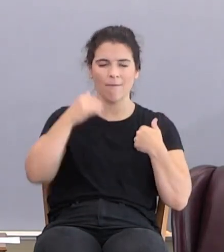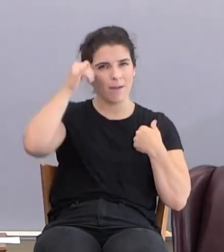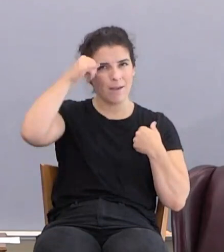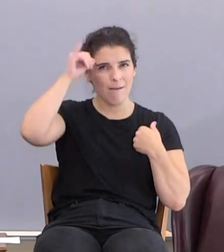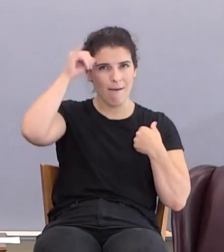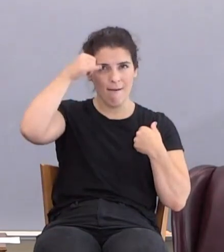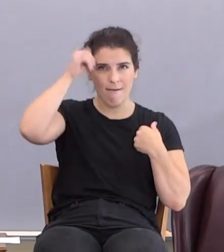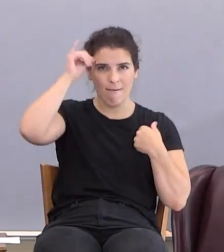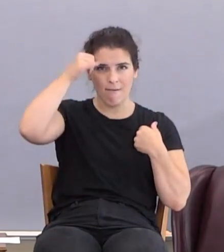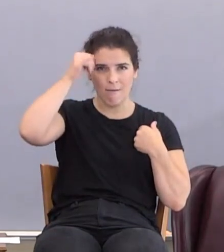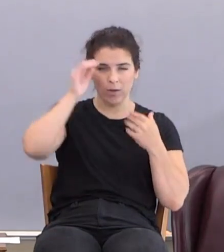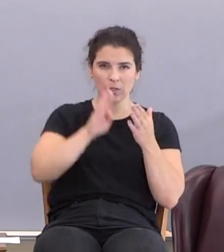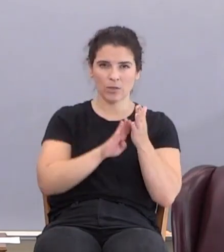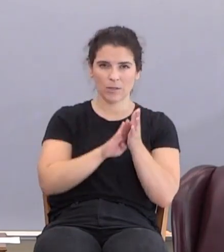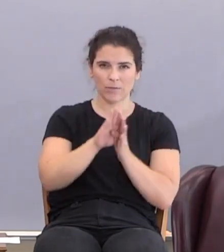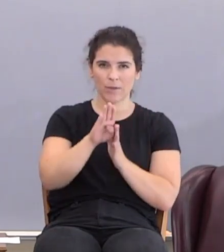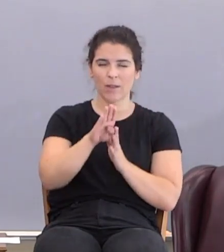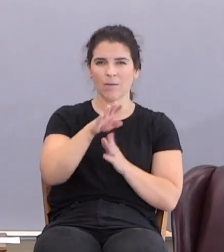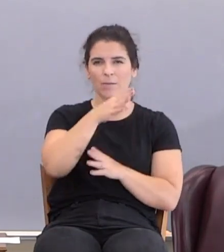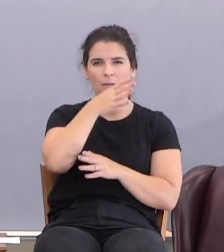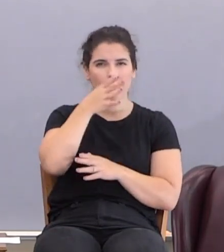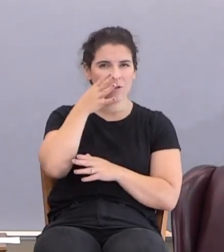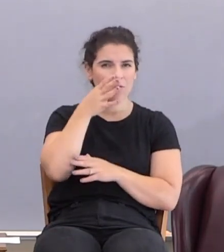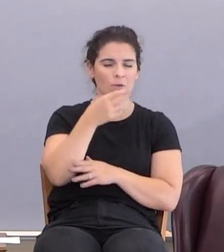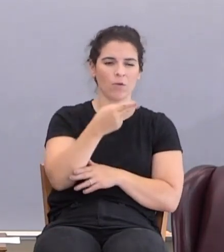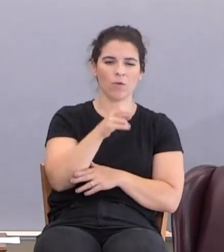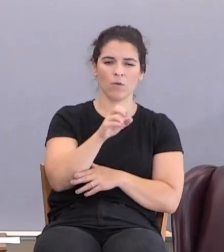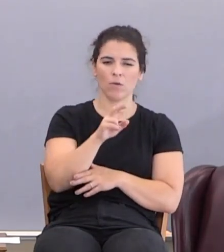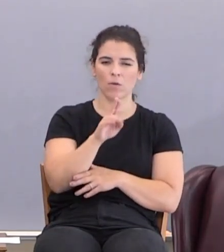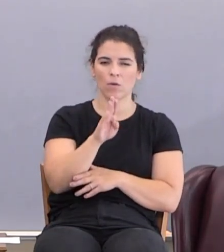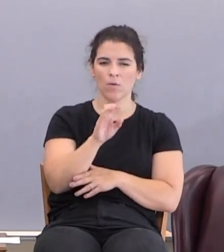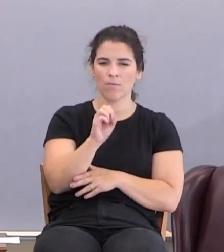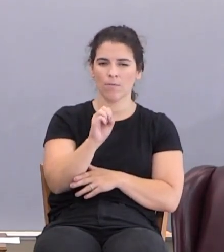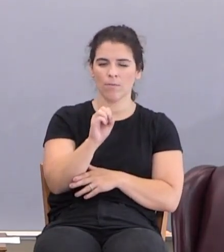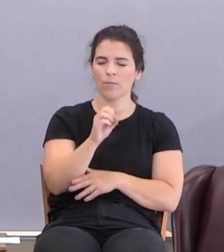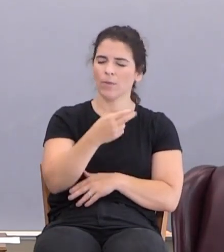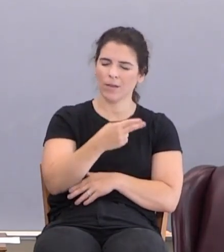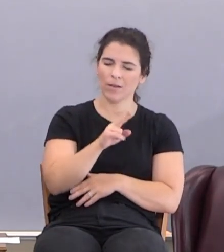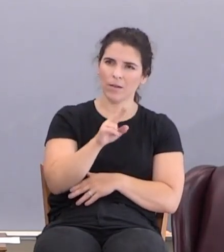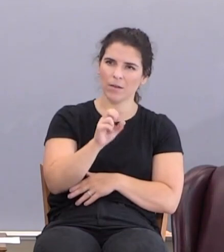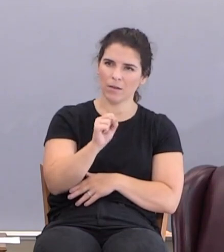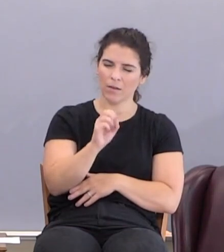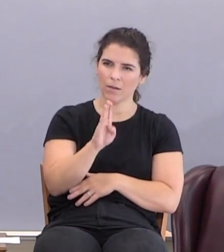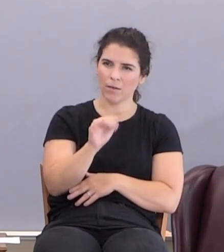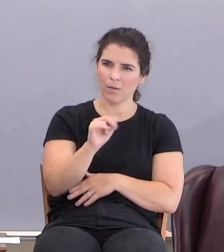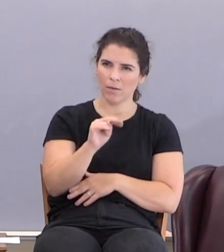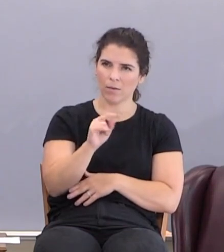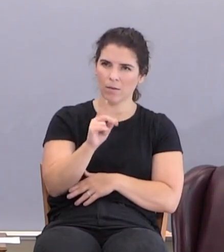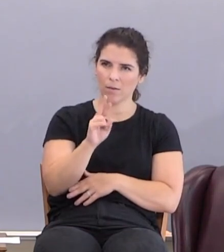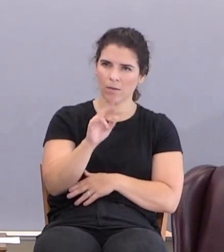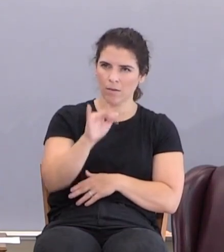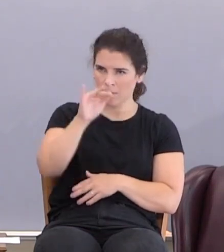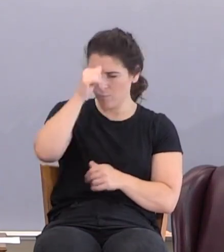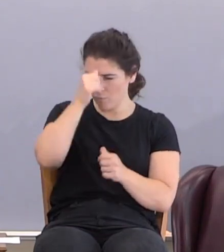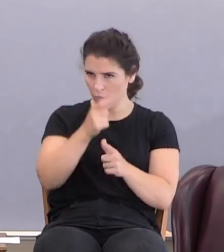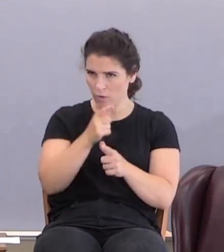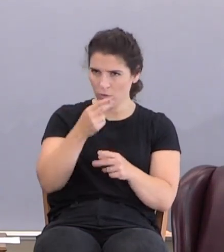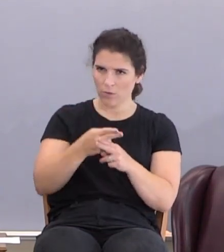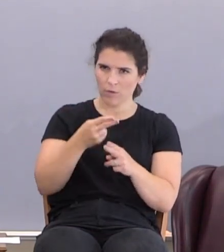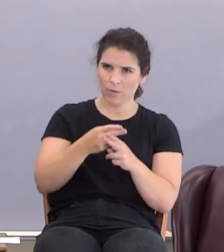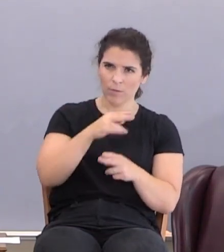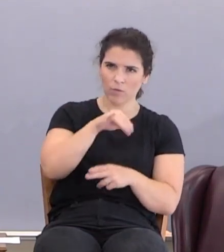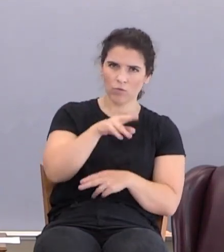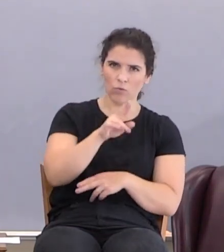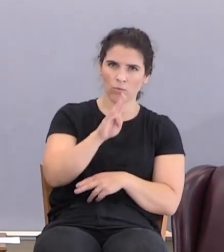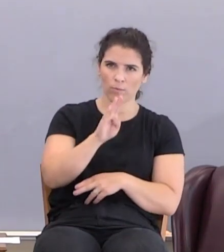He develops agriculture and husbandry. His brother's name, verse 21, is Jubal. He's the father of